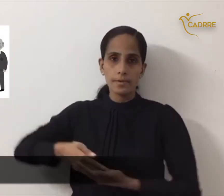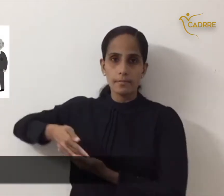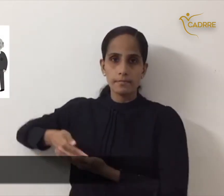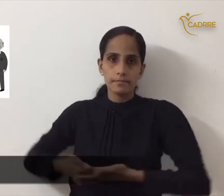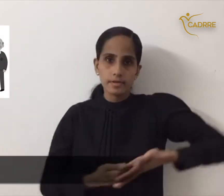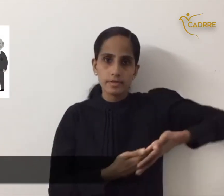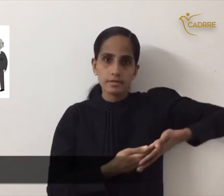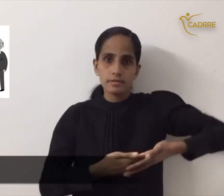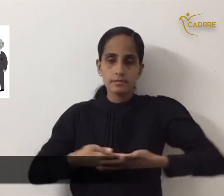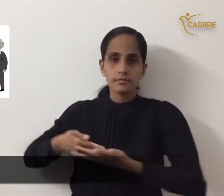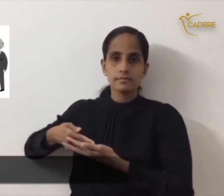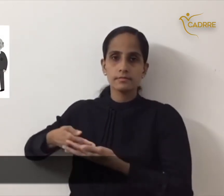baby